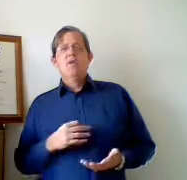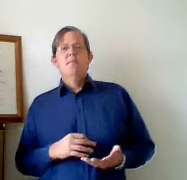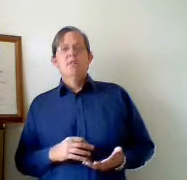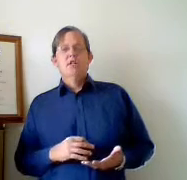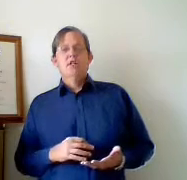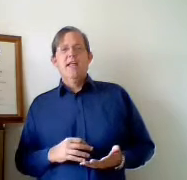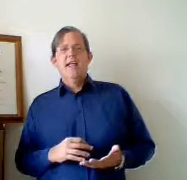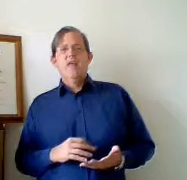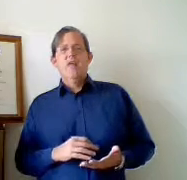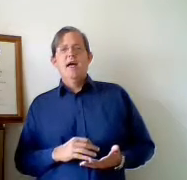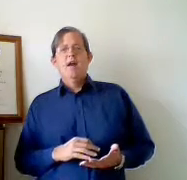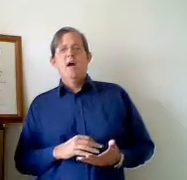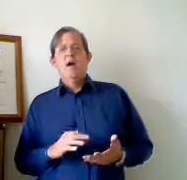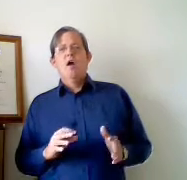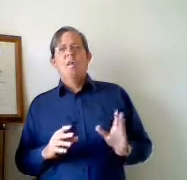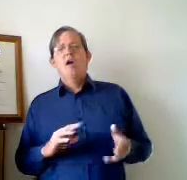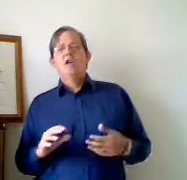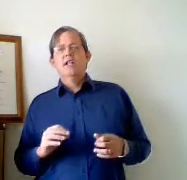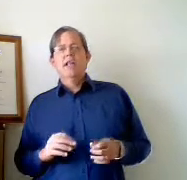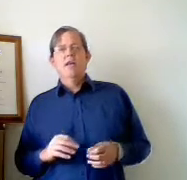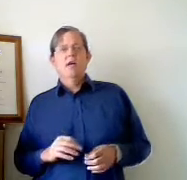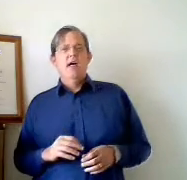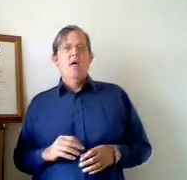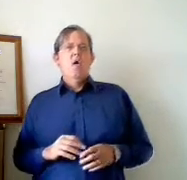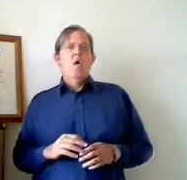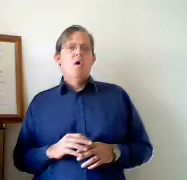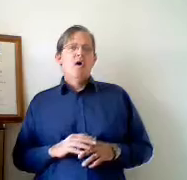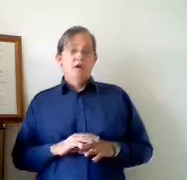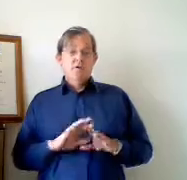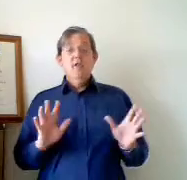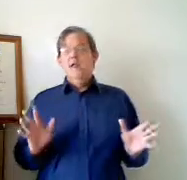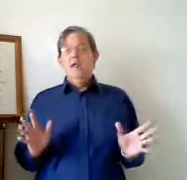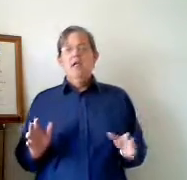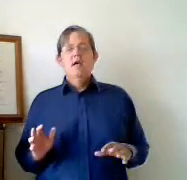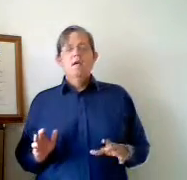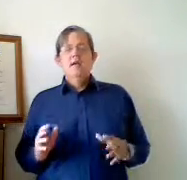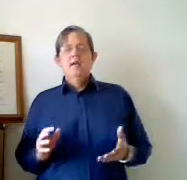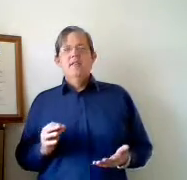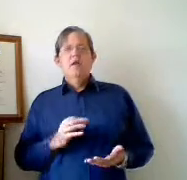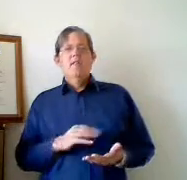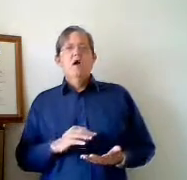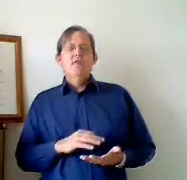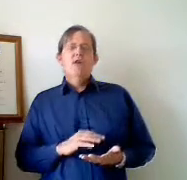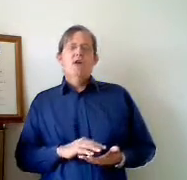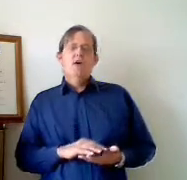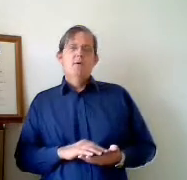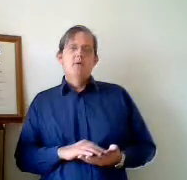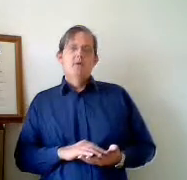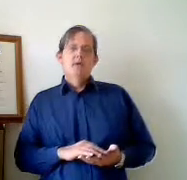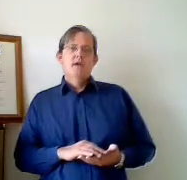to initially handle that or partially handle that or fully handle it. But they often do not tell me what they are going to do.